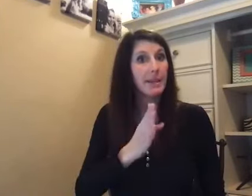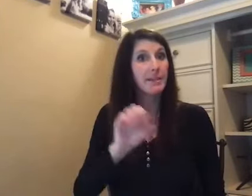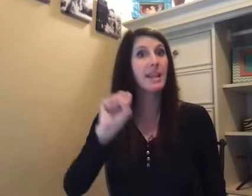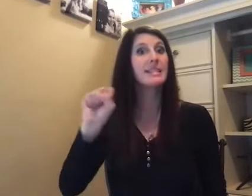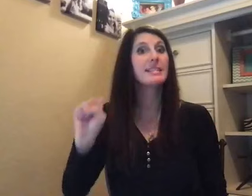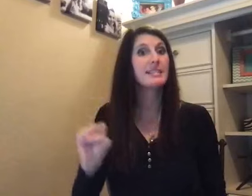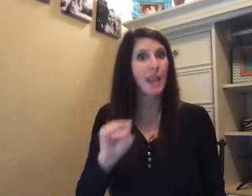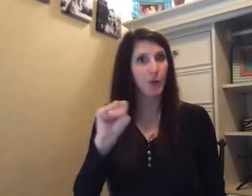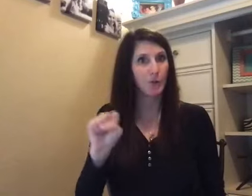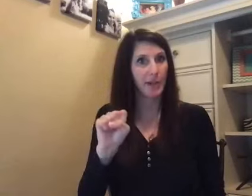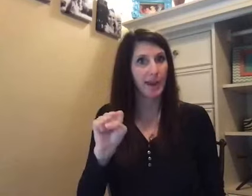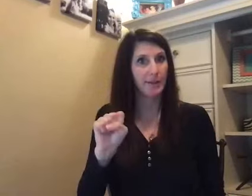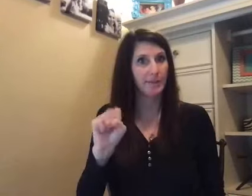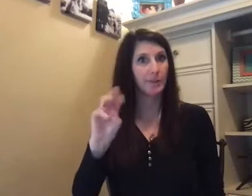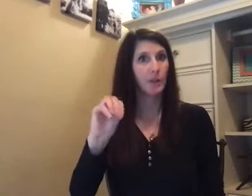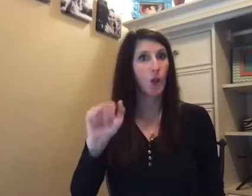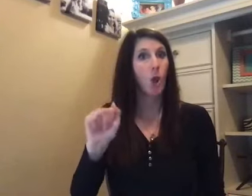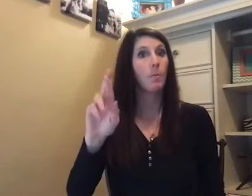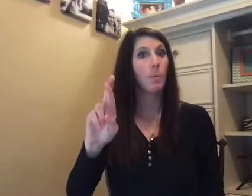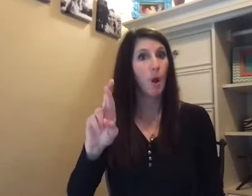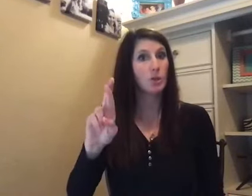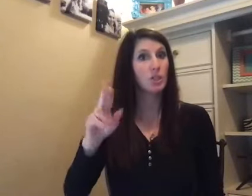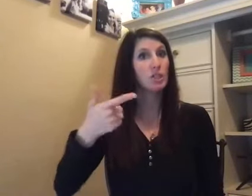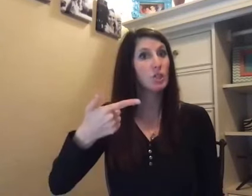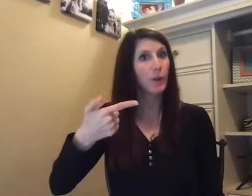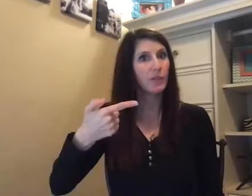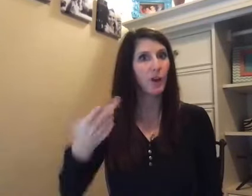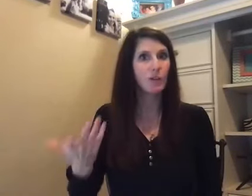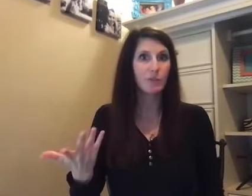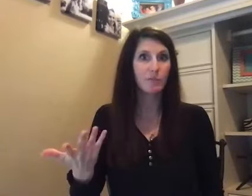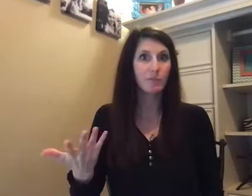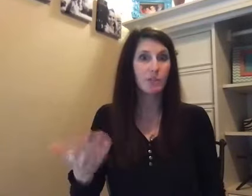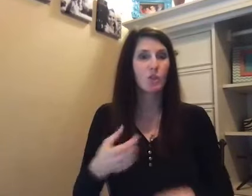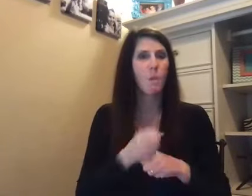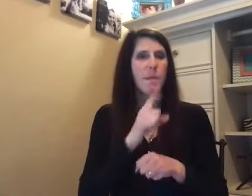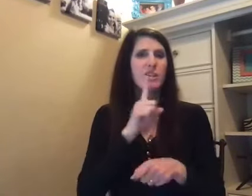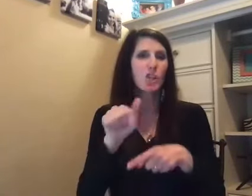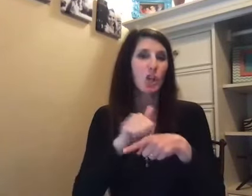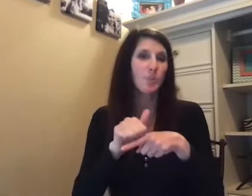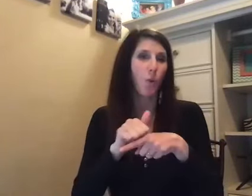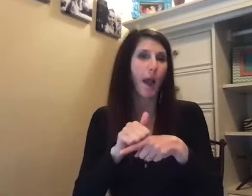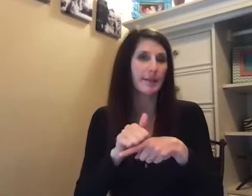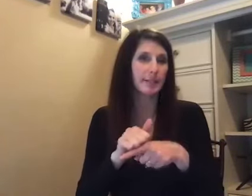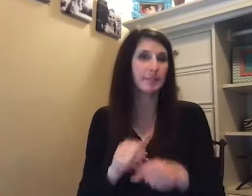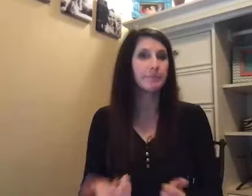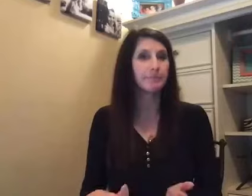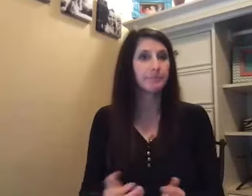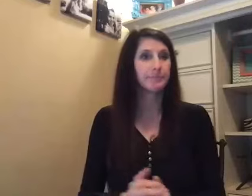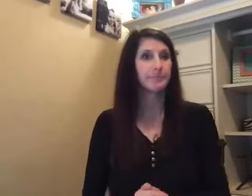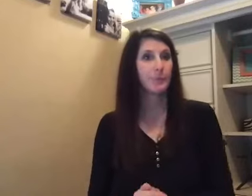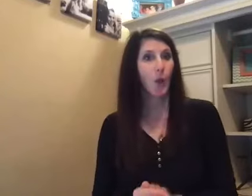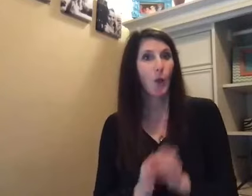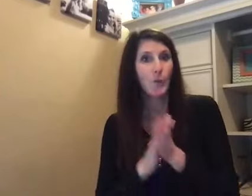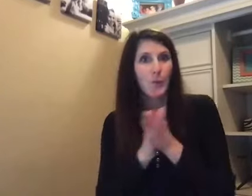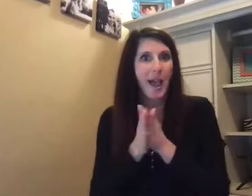Saturday, March 21st. Don't make sure you press it. Alright.